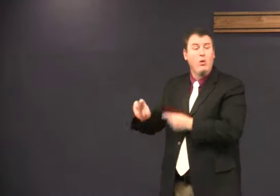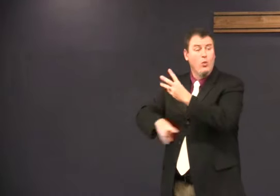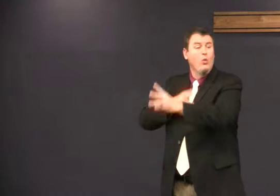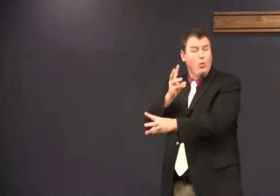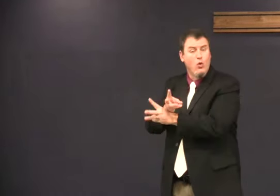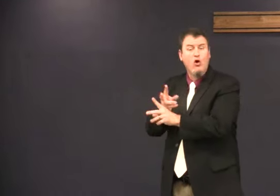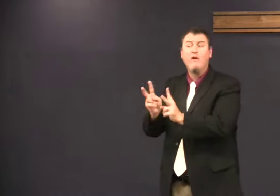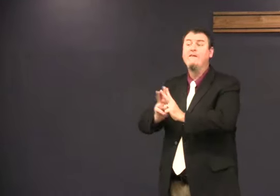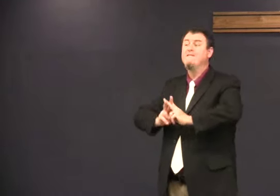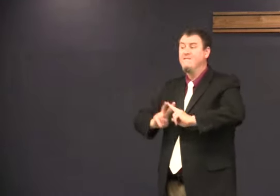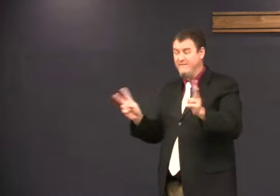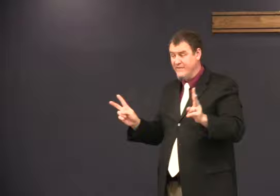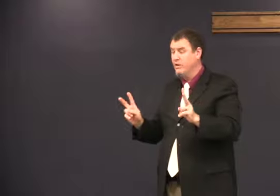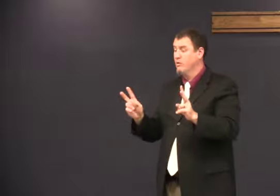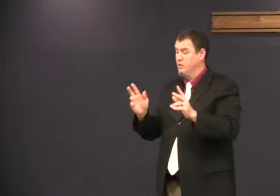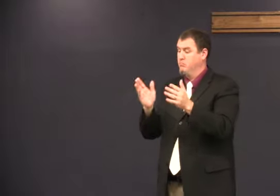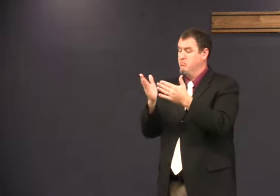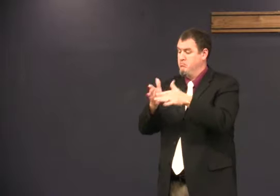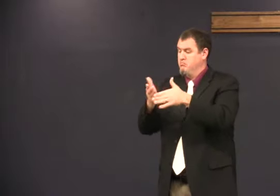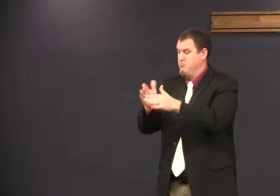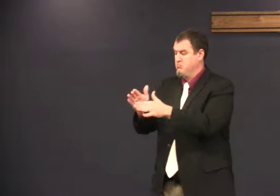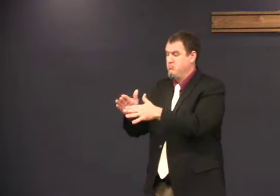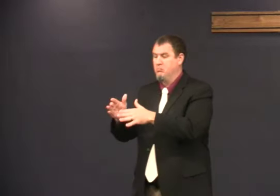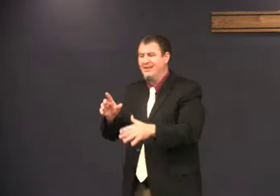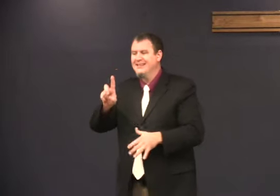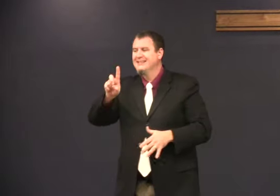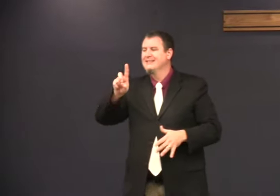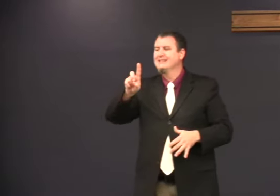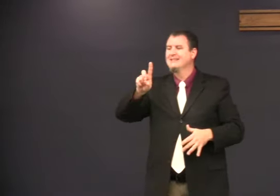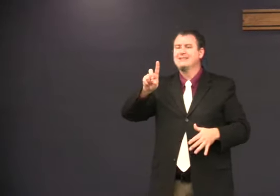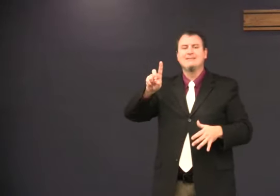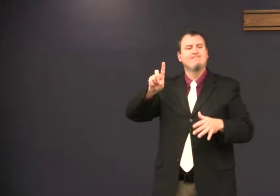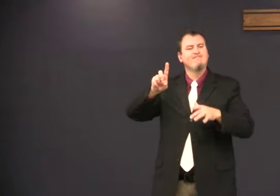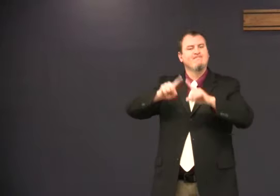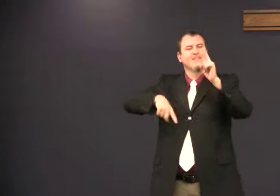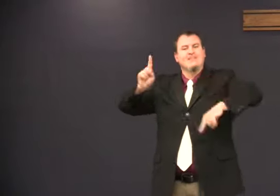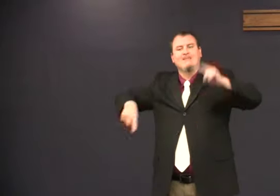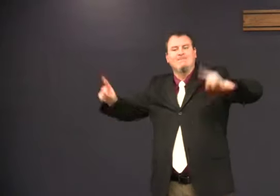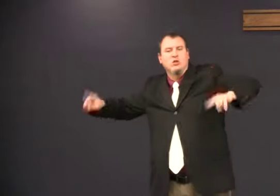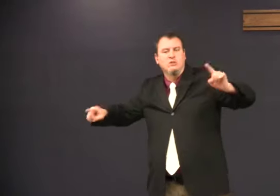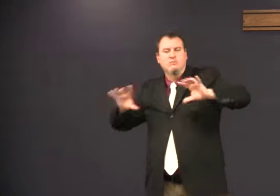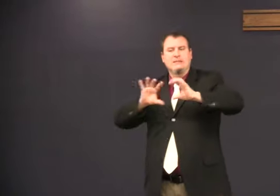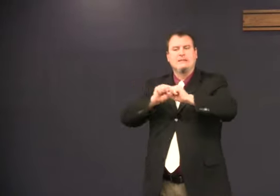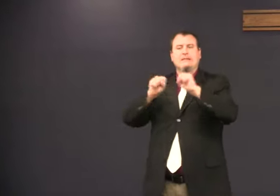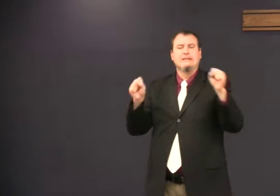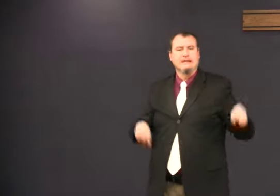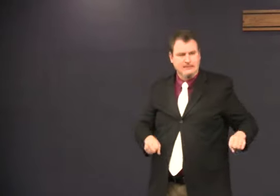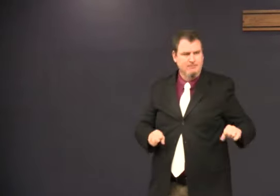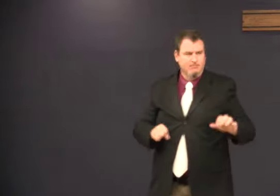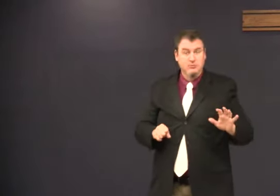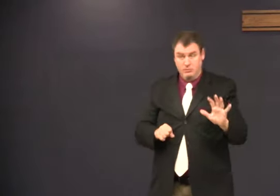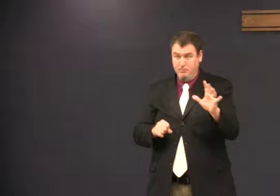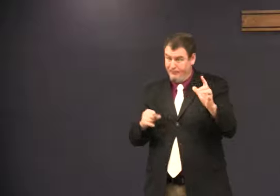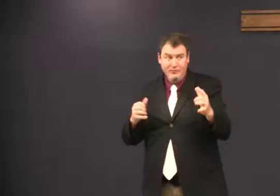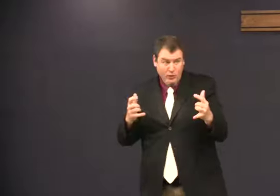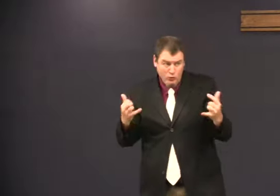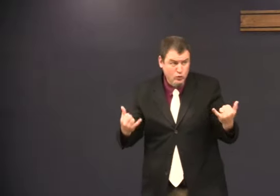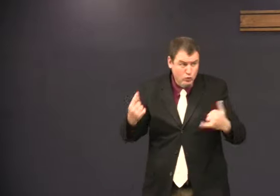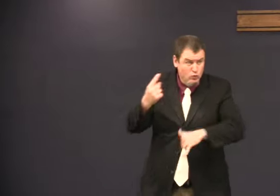system. And the world is very, has very reverse